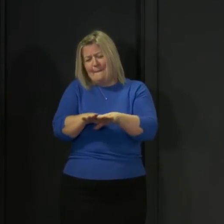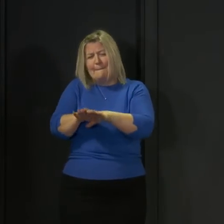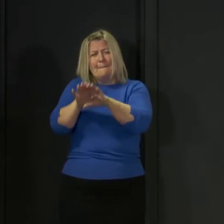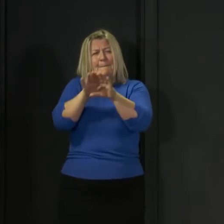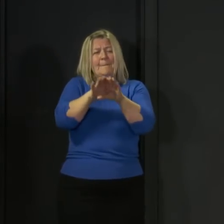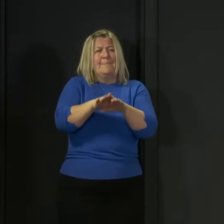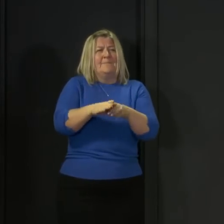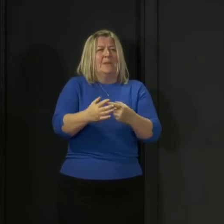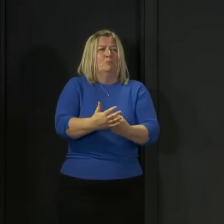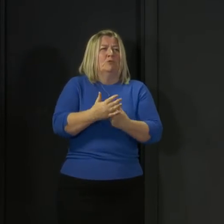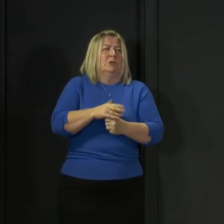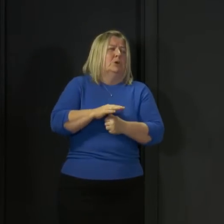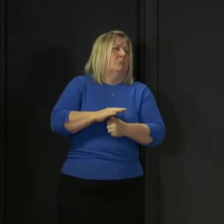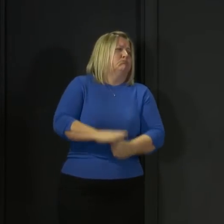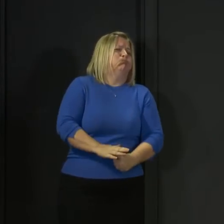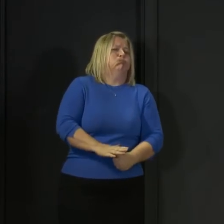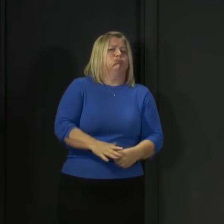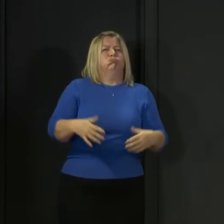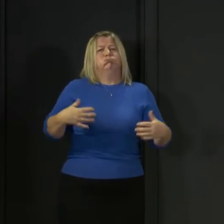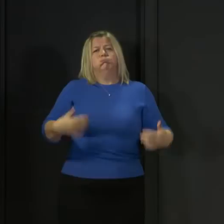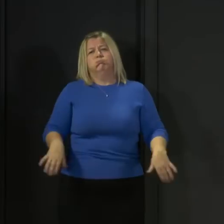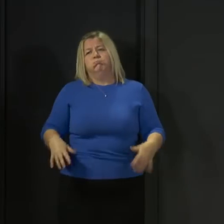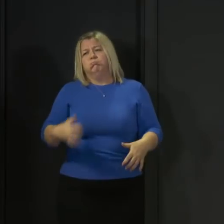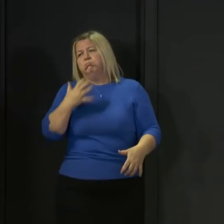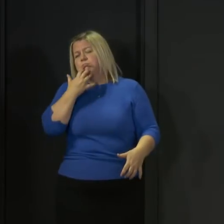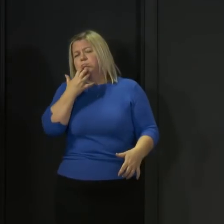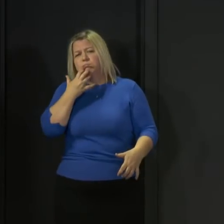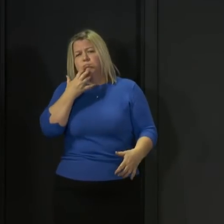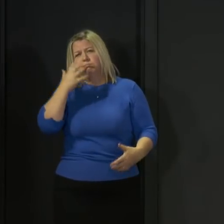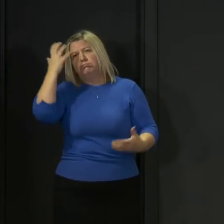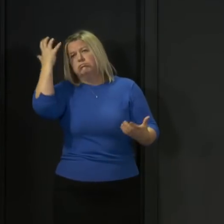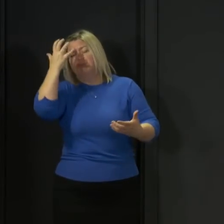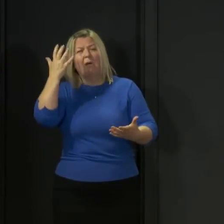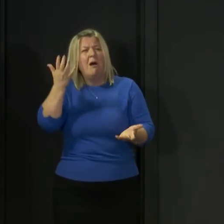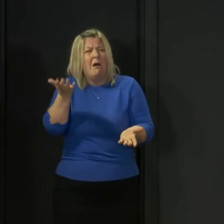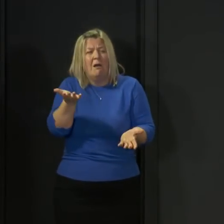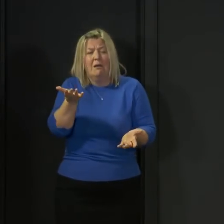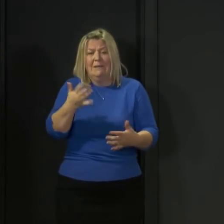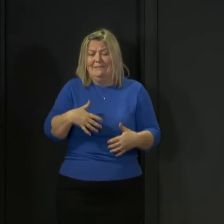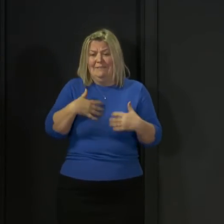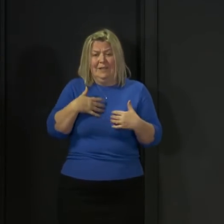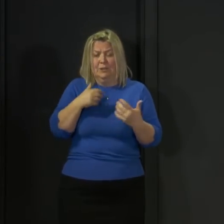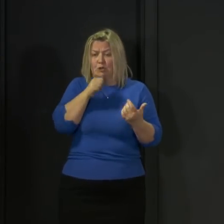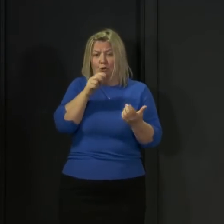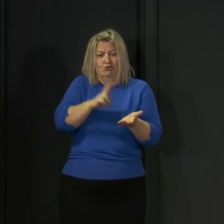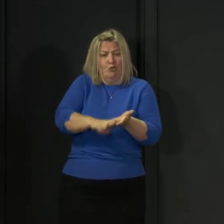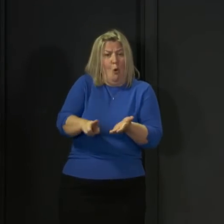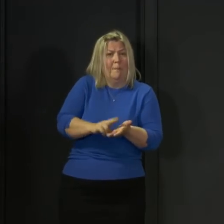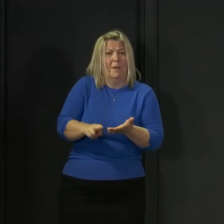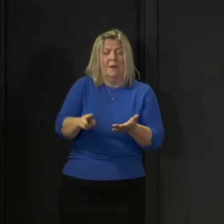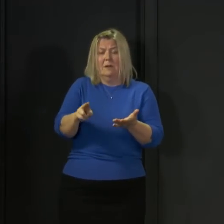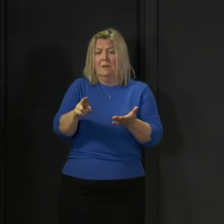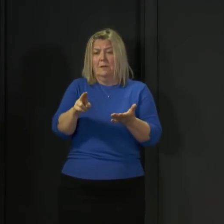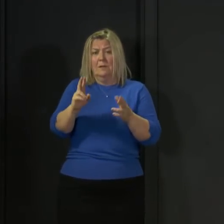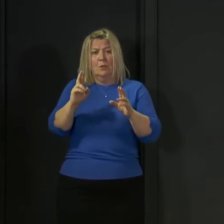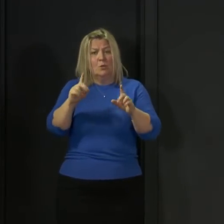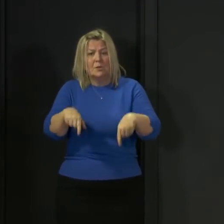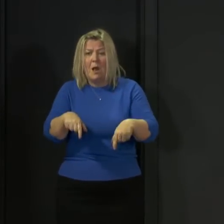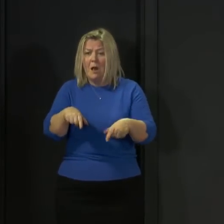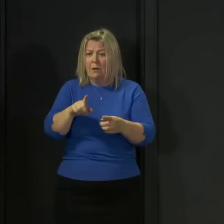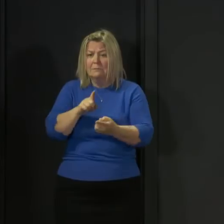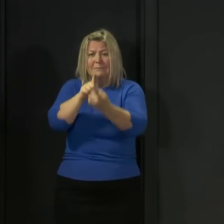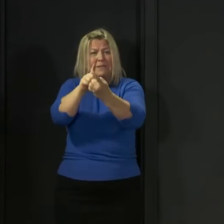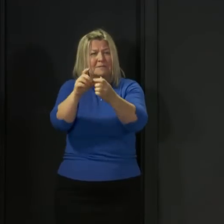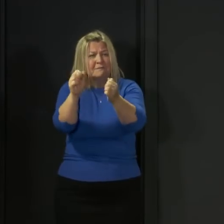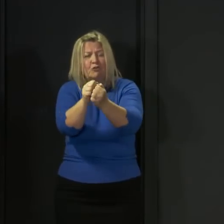what we're dealing with right now. We've been asked to live our lives in a very unnatural way. We are cut off from the normal human contacts